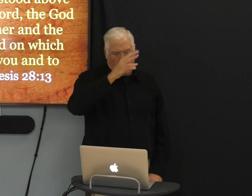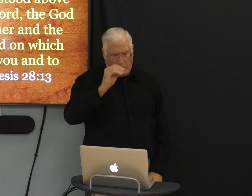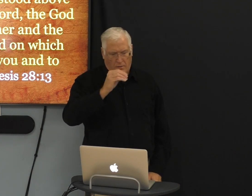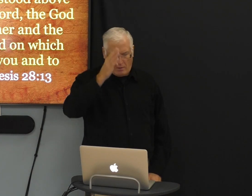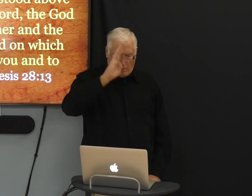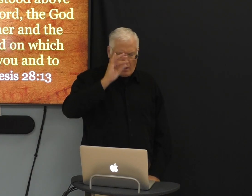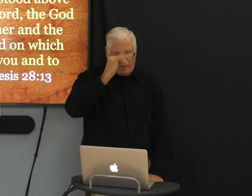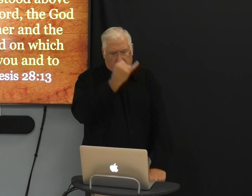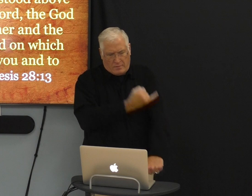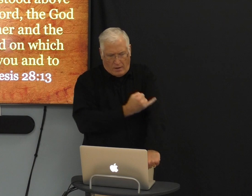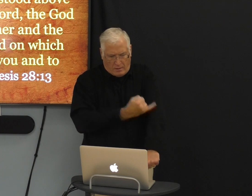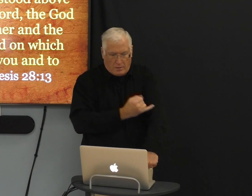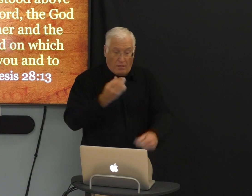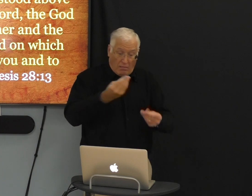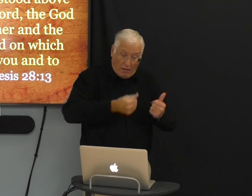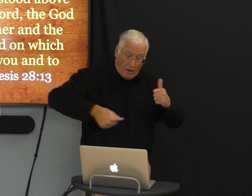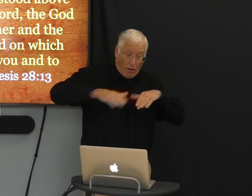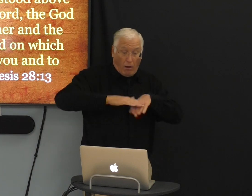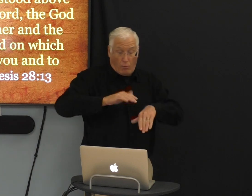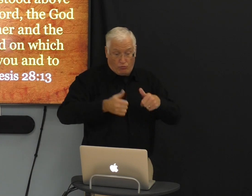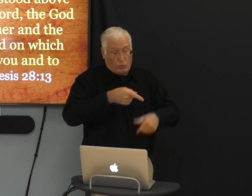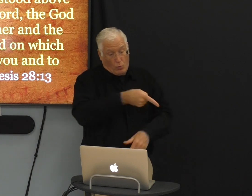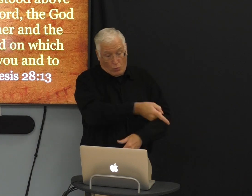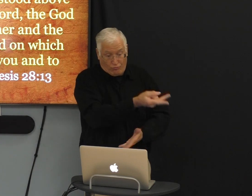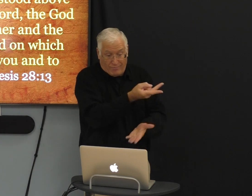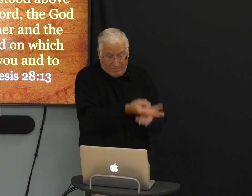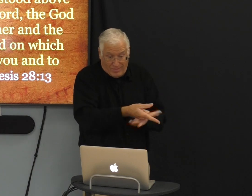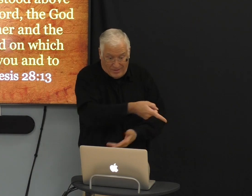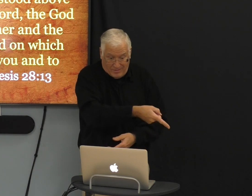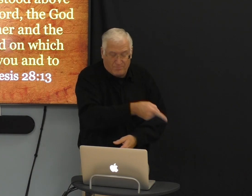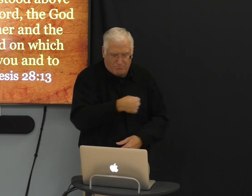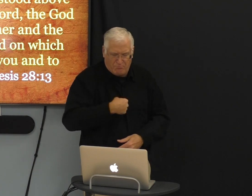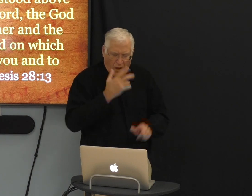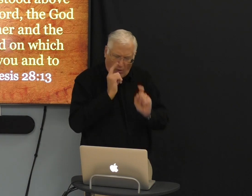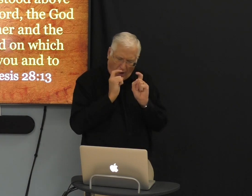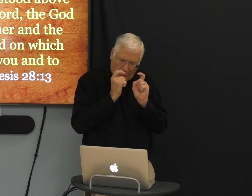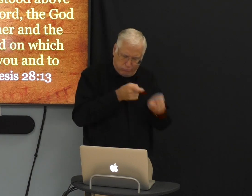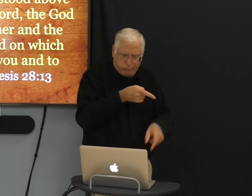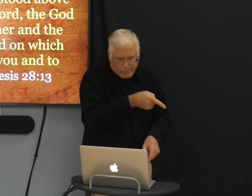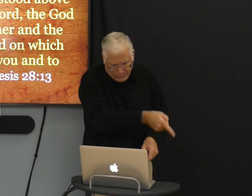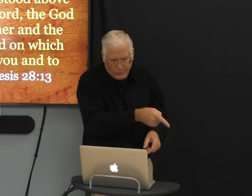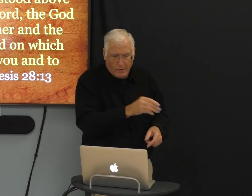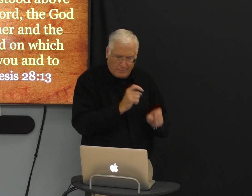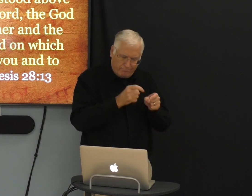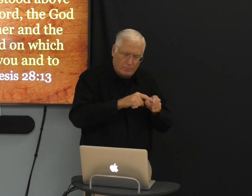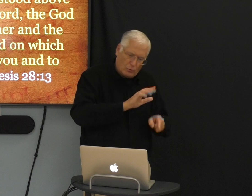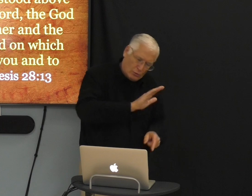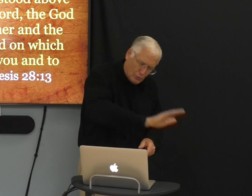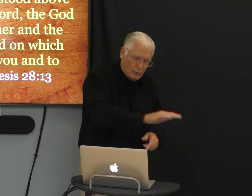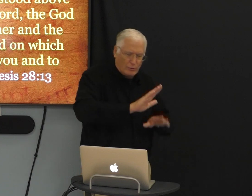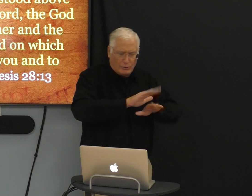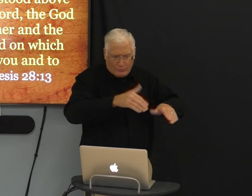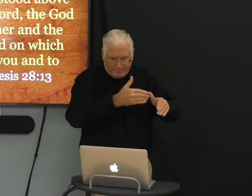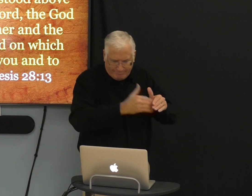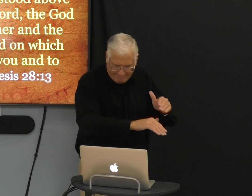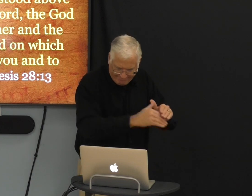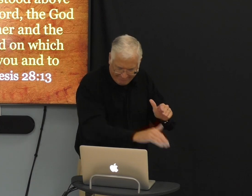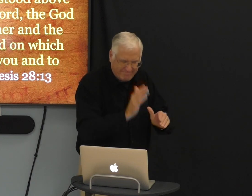father, and the God of Isaac. The land on which you lie, I will give to you and to your offspring.